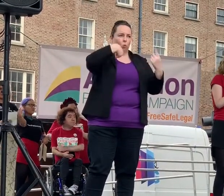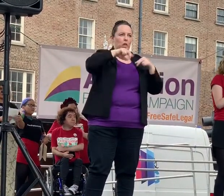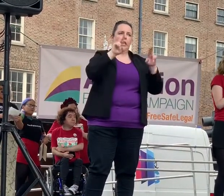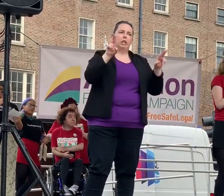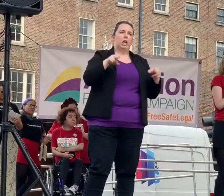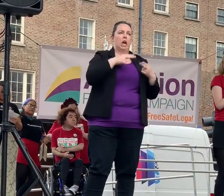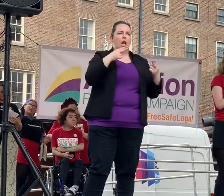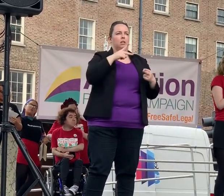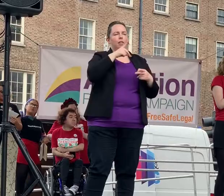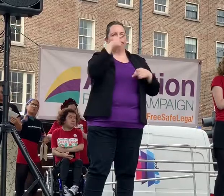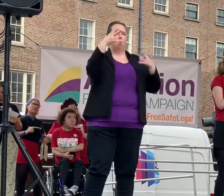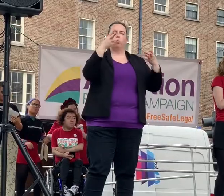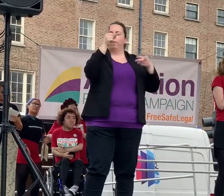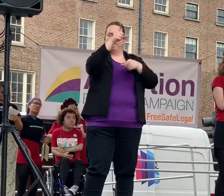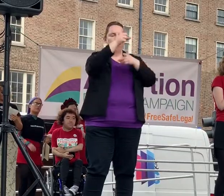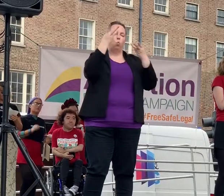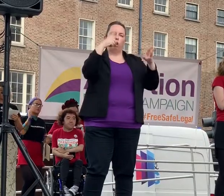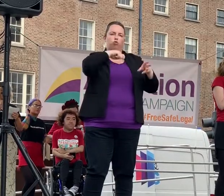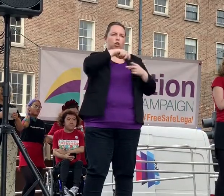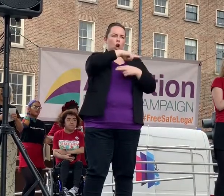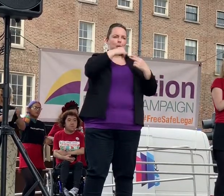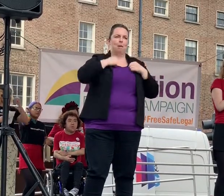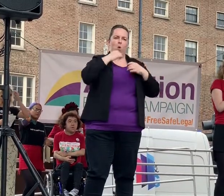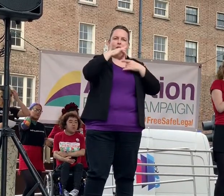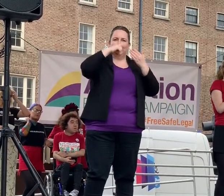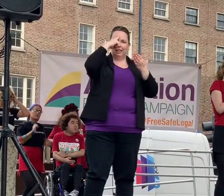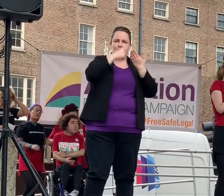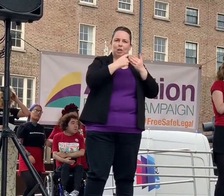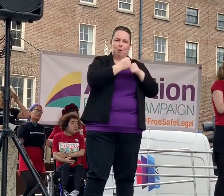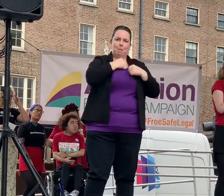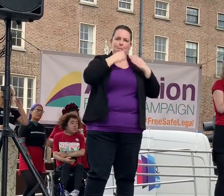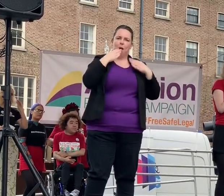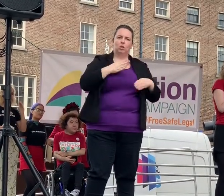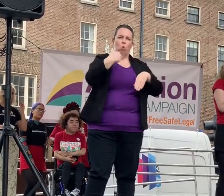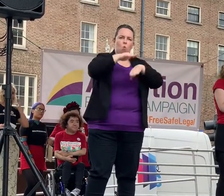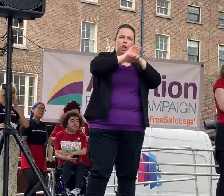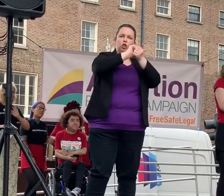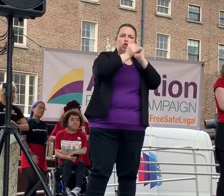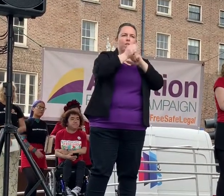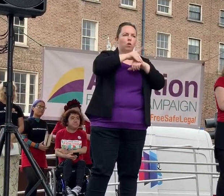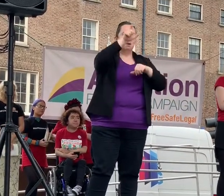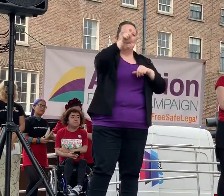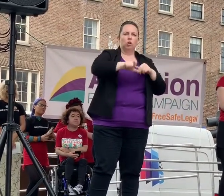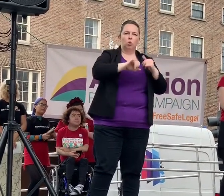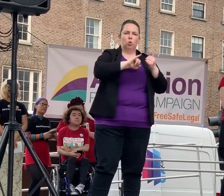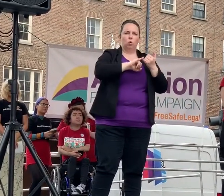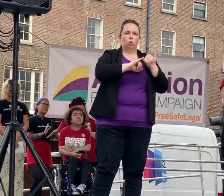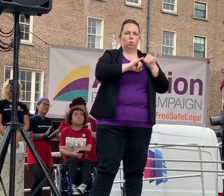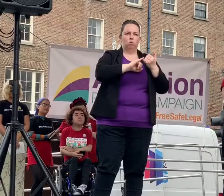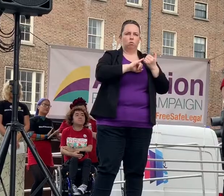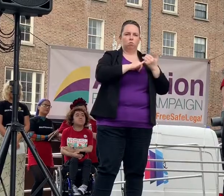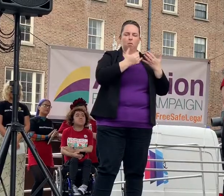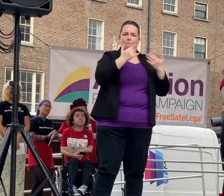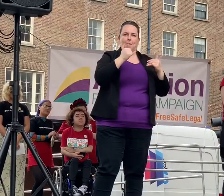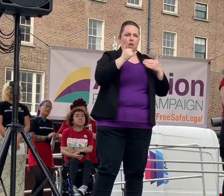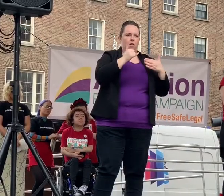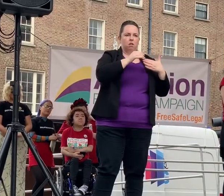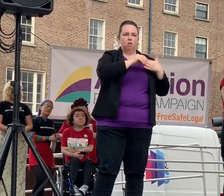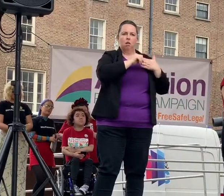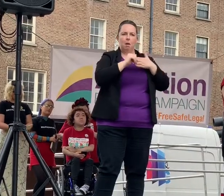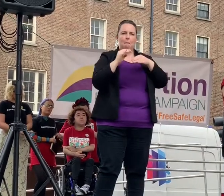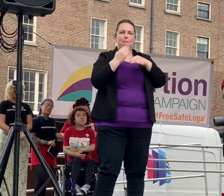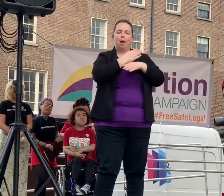be trusted to make decisions about our bodies. Where is the change for the person who was strung along by a rogue crisis